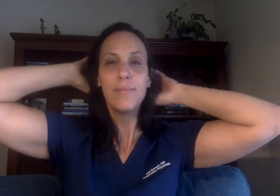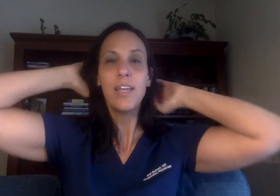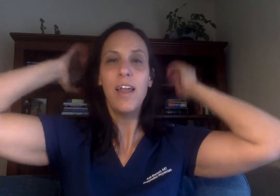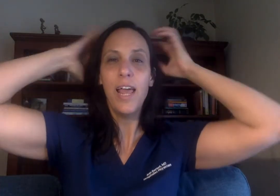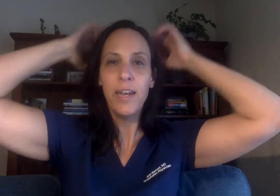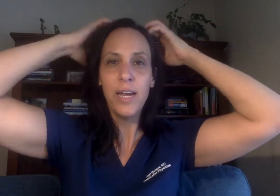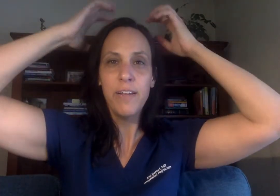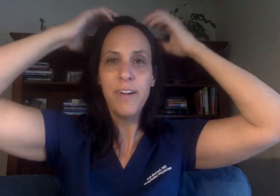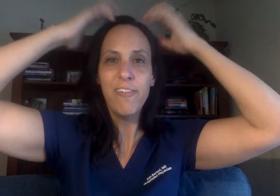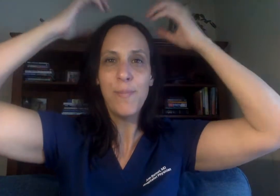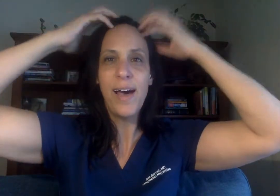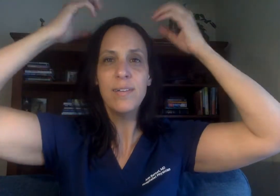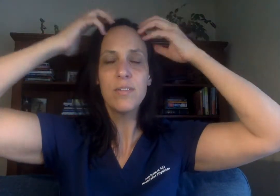an N95 mask.